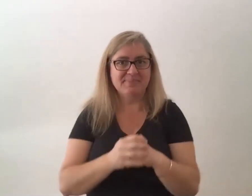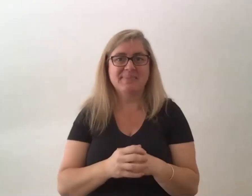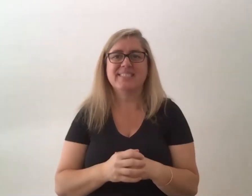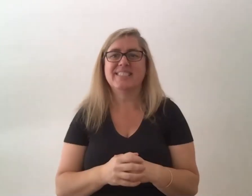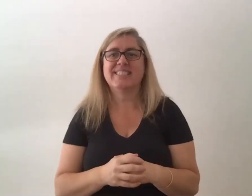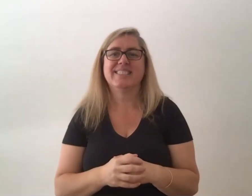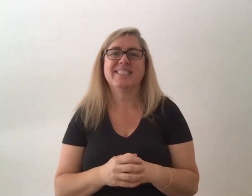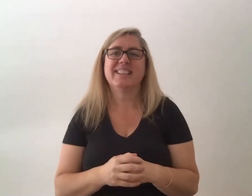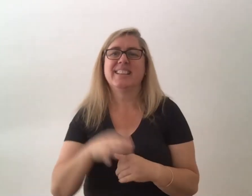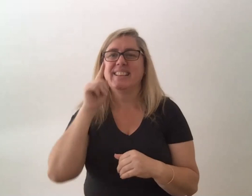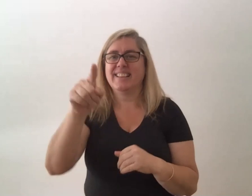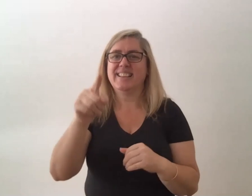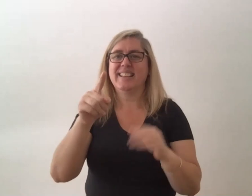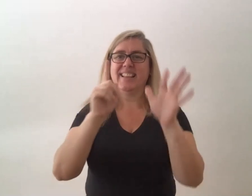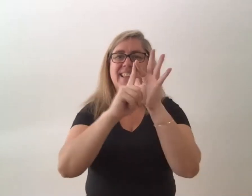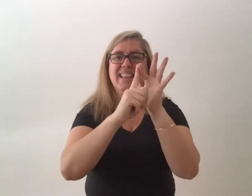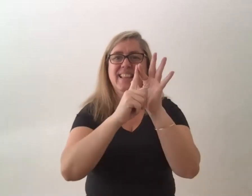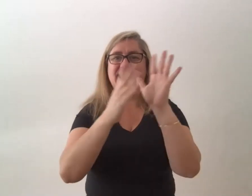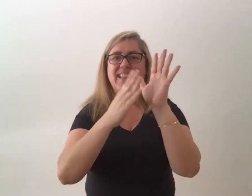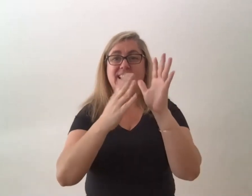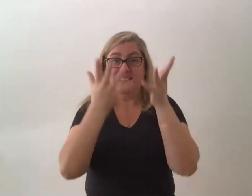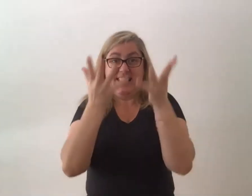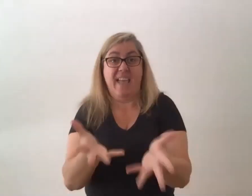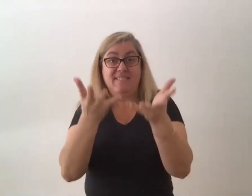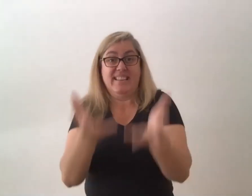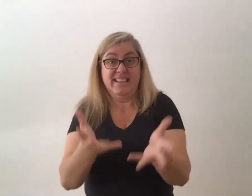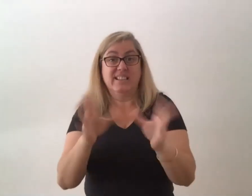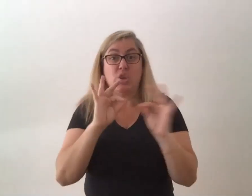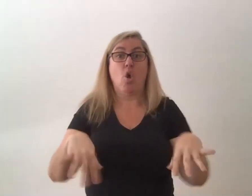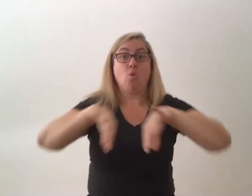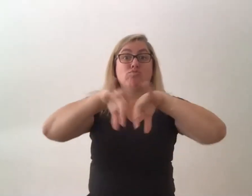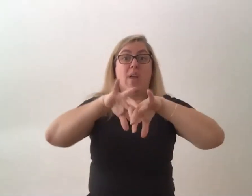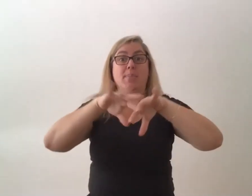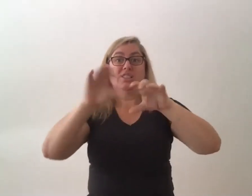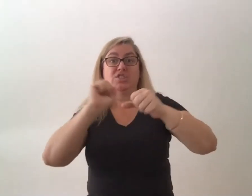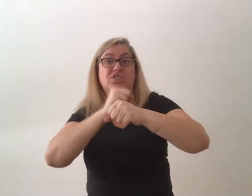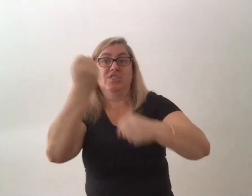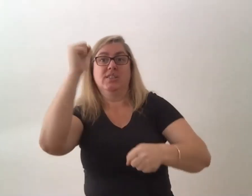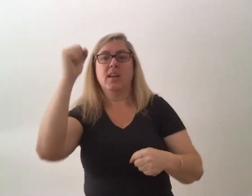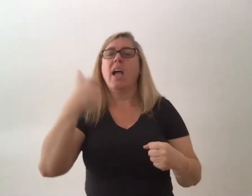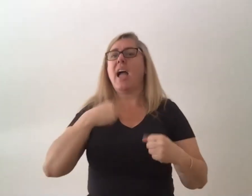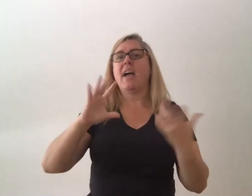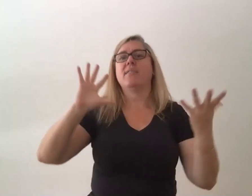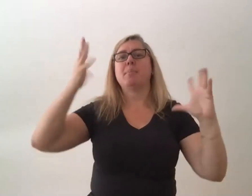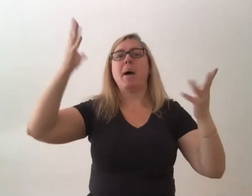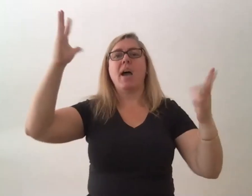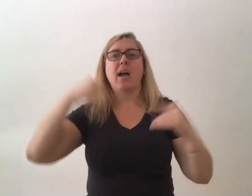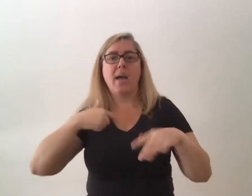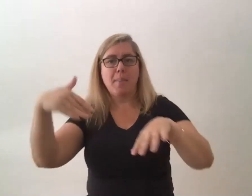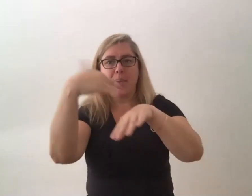and it's heavy it's not a light piece of rubbish it's really heavy i've got a sparkly blue one because i i managed to